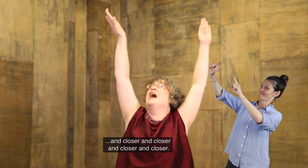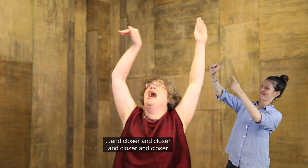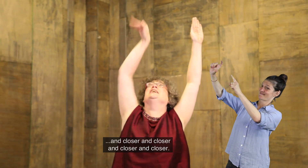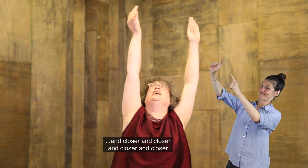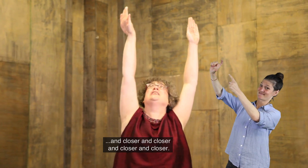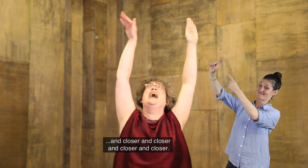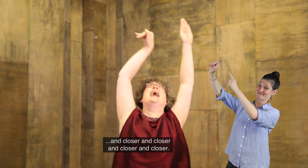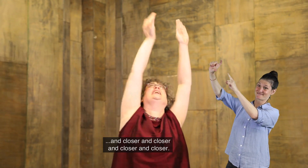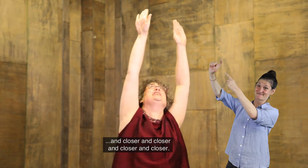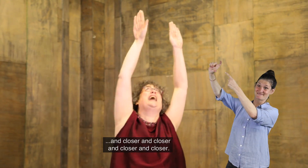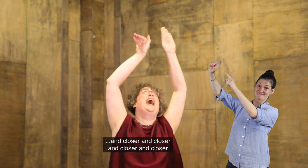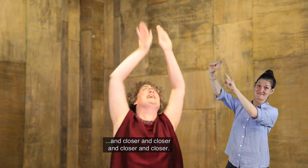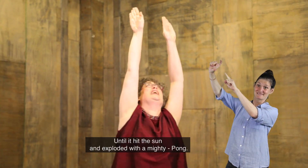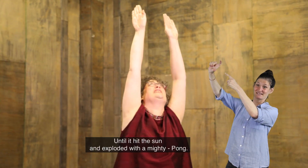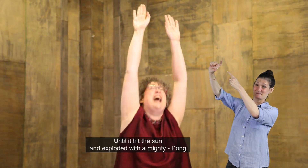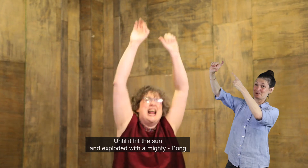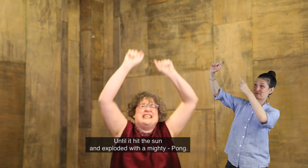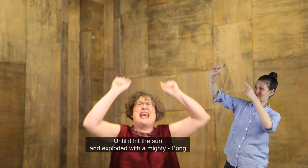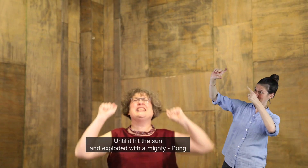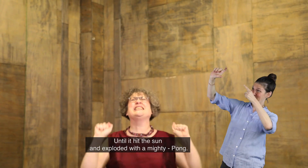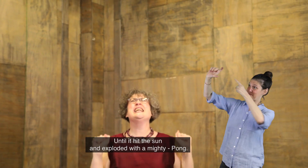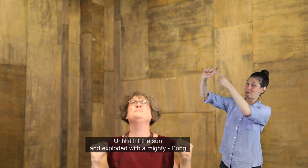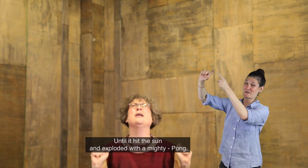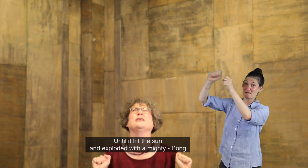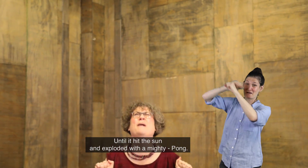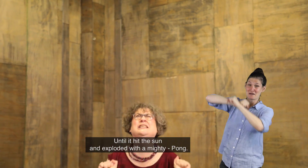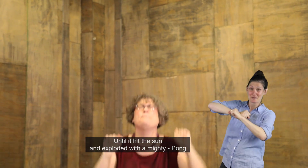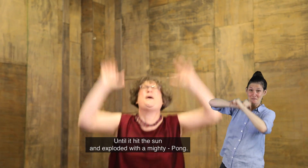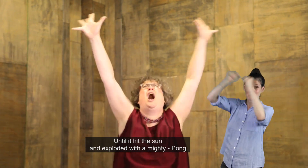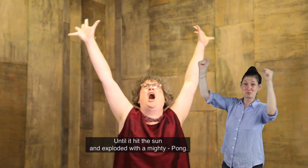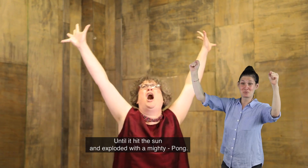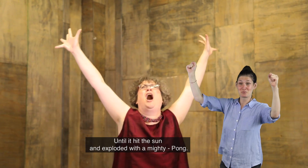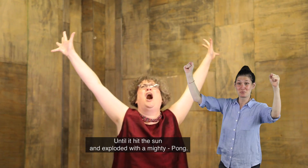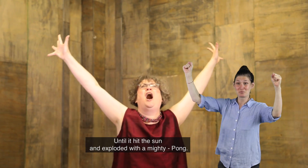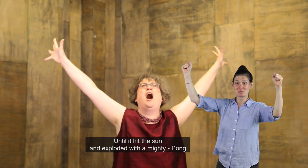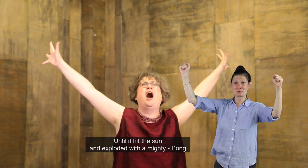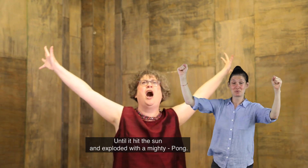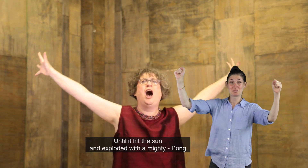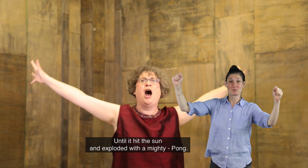and closer, and closer, and closer, and closer, and closer, And the sun exploded with an almighty bomb.